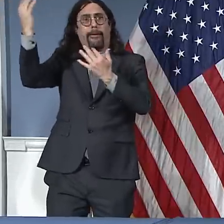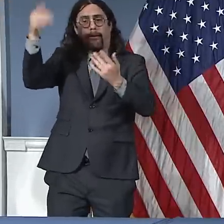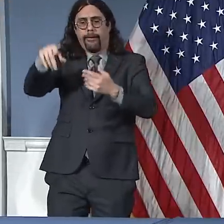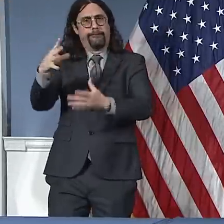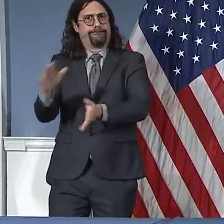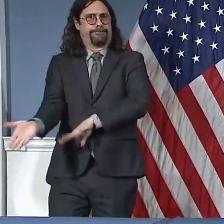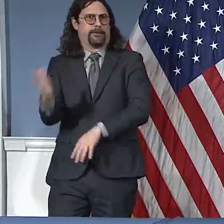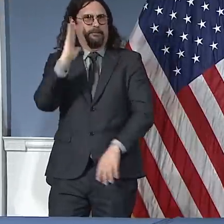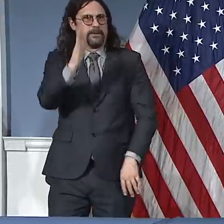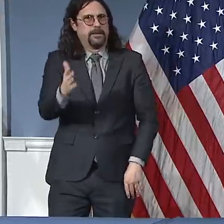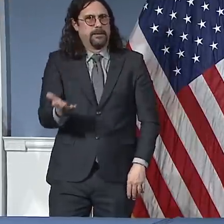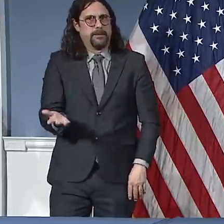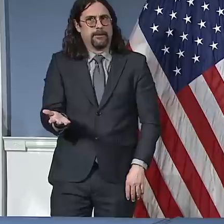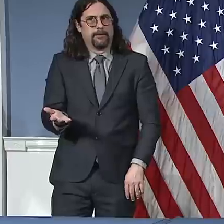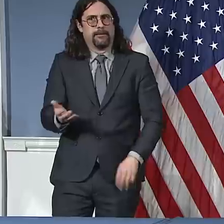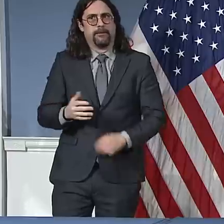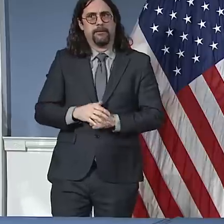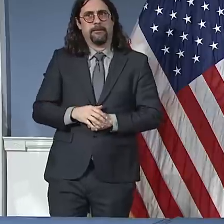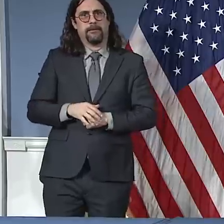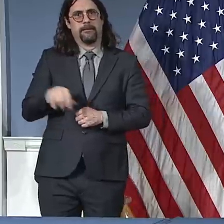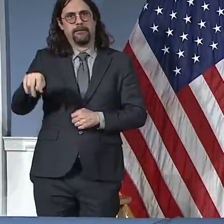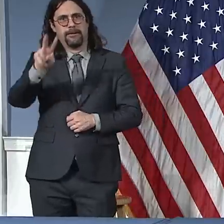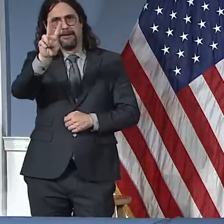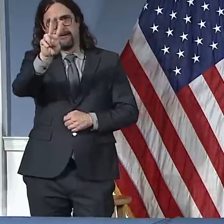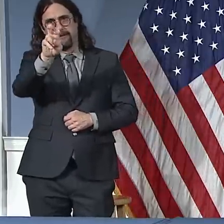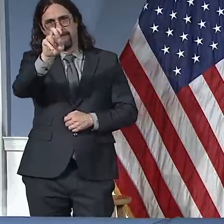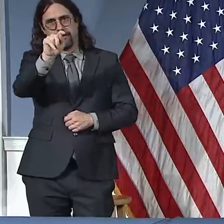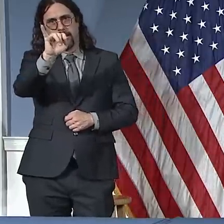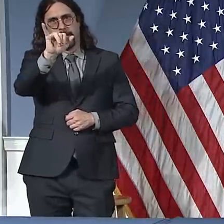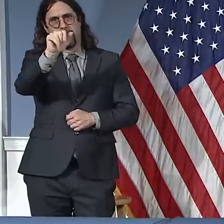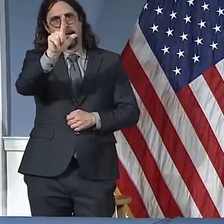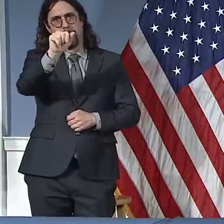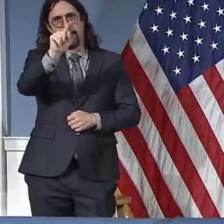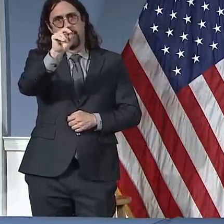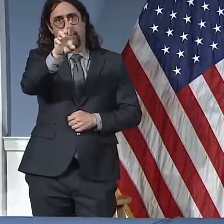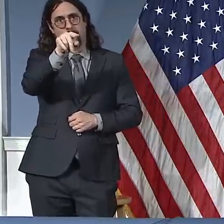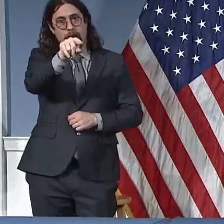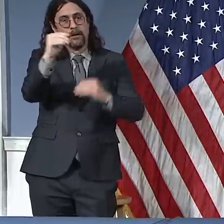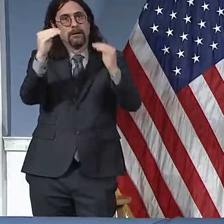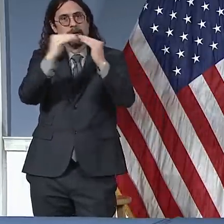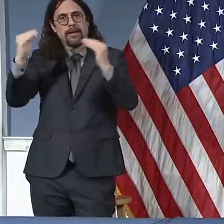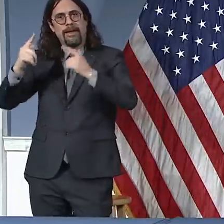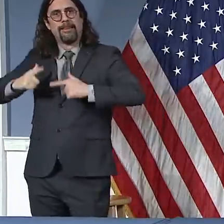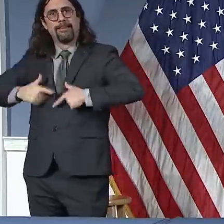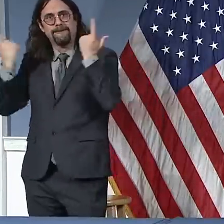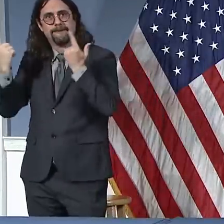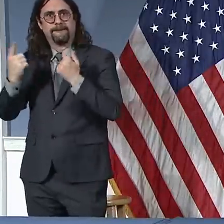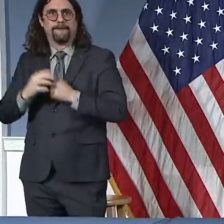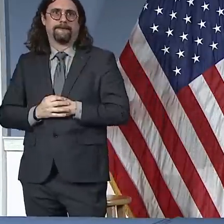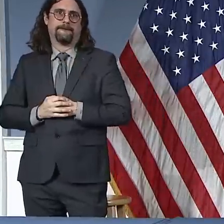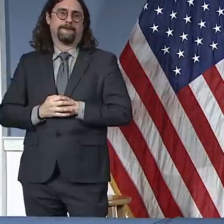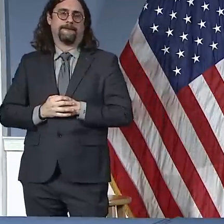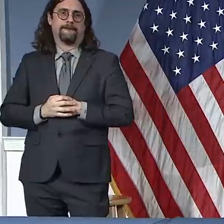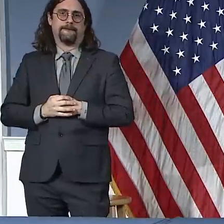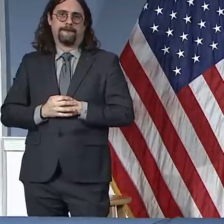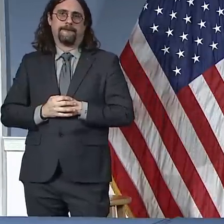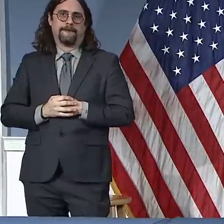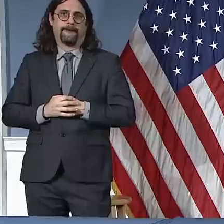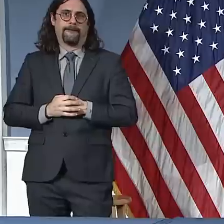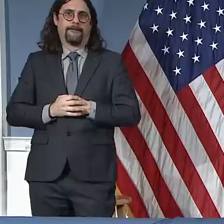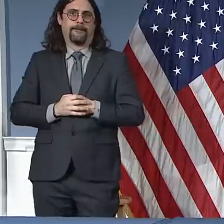means life or death. And we need as many ventilators as we possibly can get right now in this city.